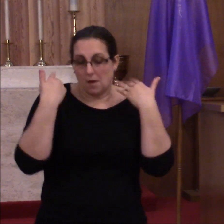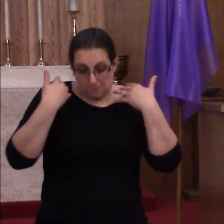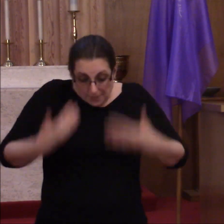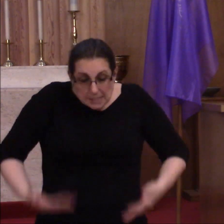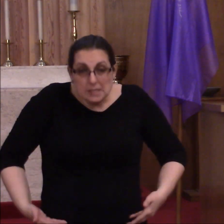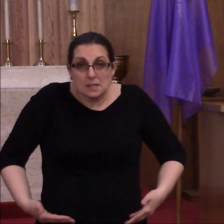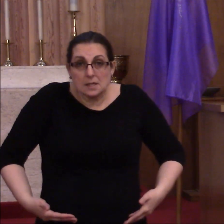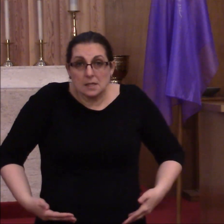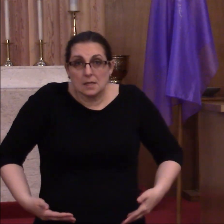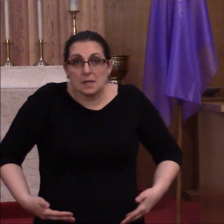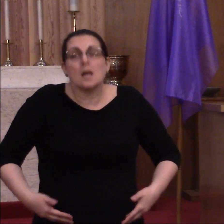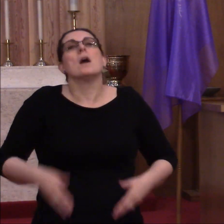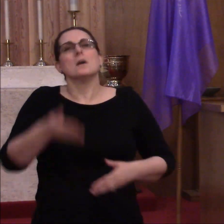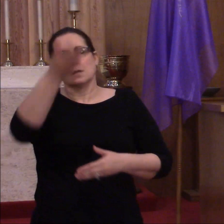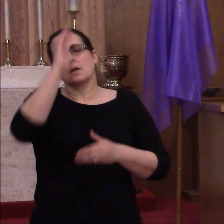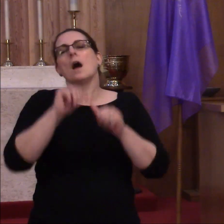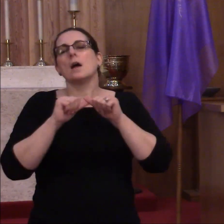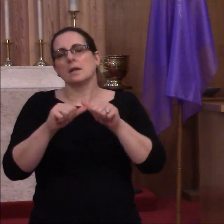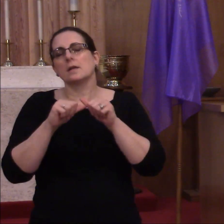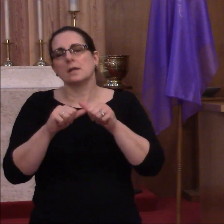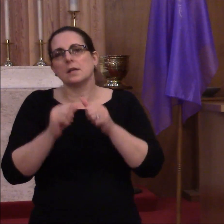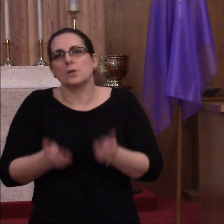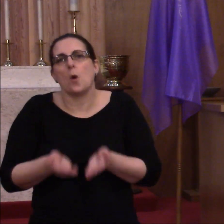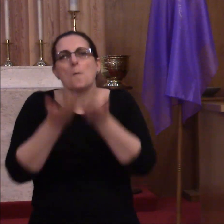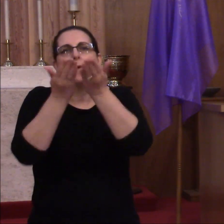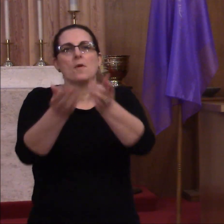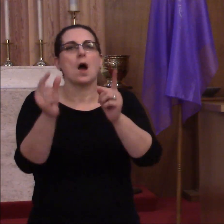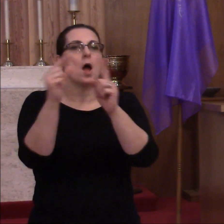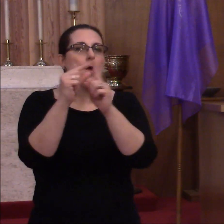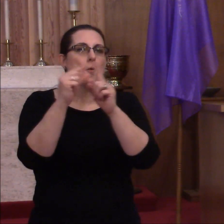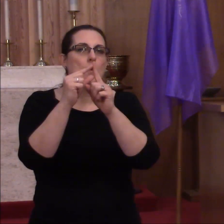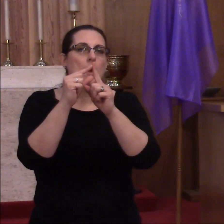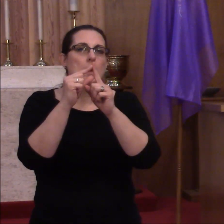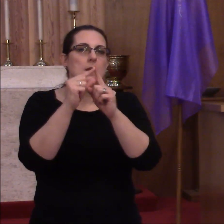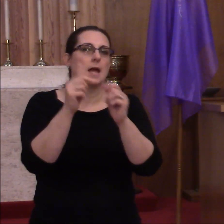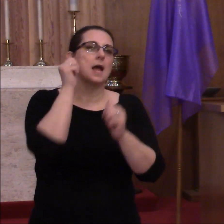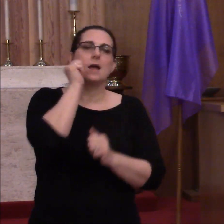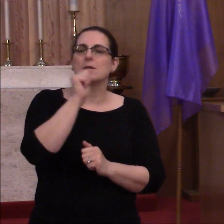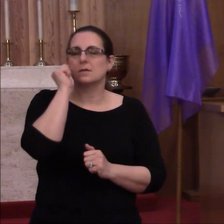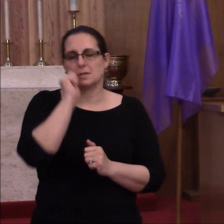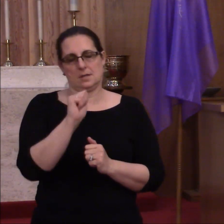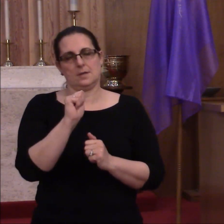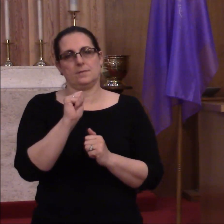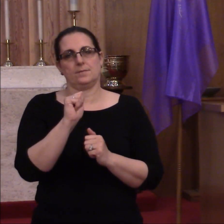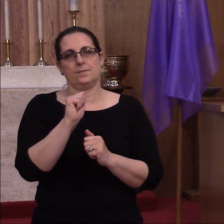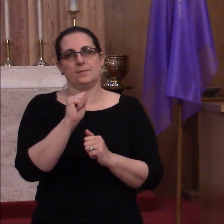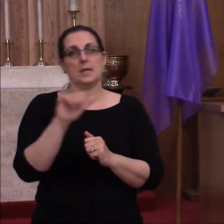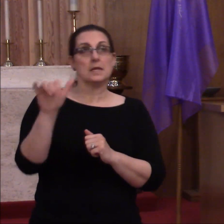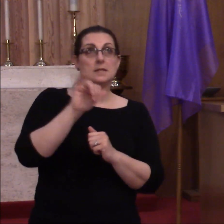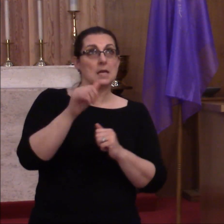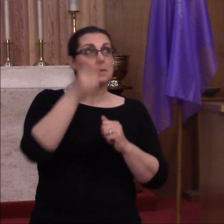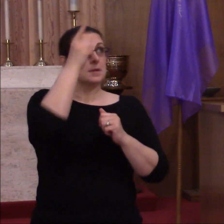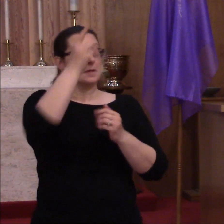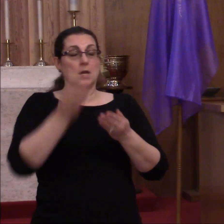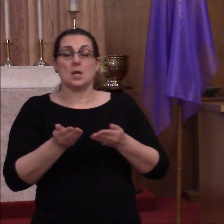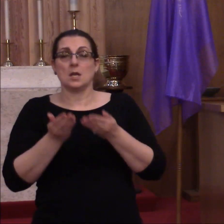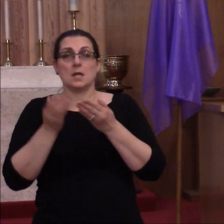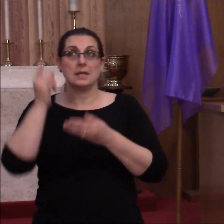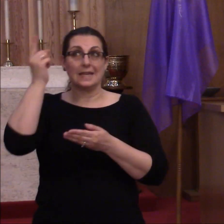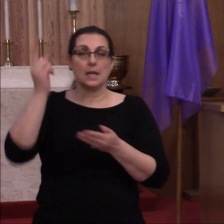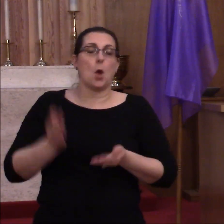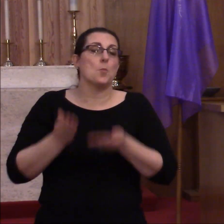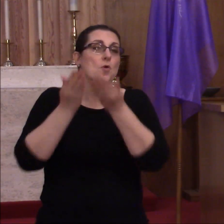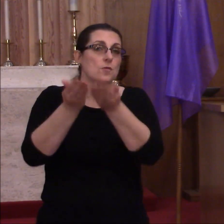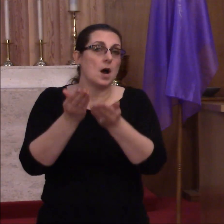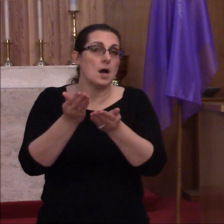do, God continues to provide His word for us each and every day. Just as He provided Moses and Aaron